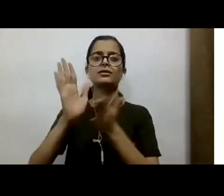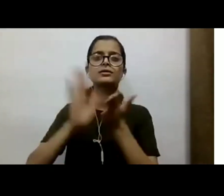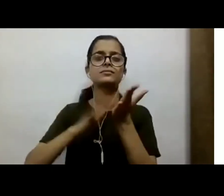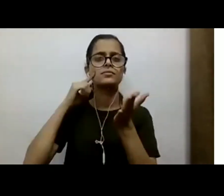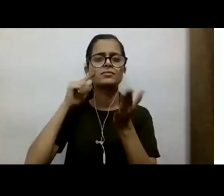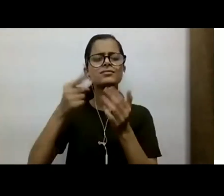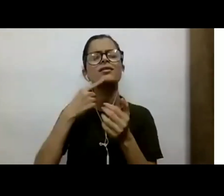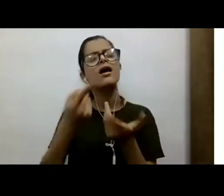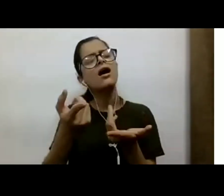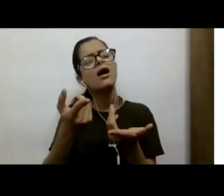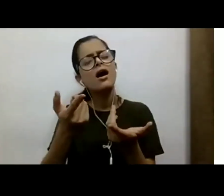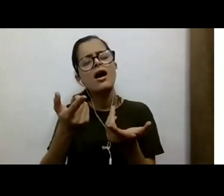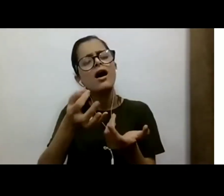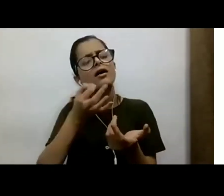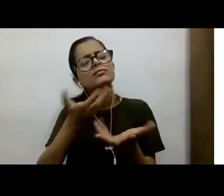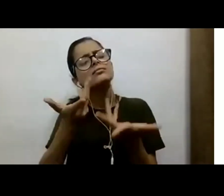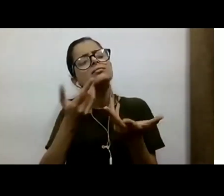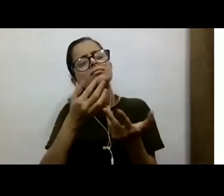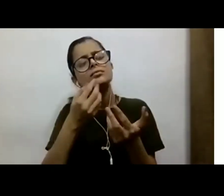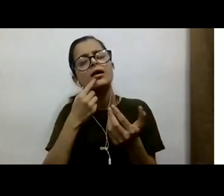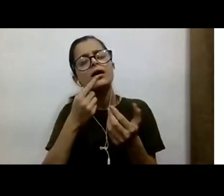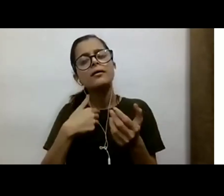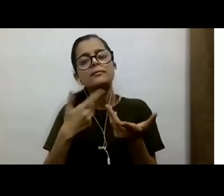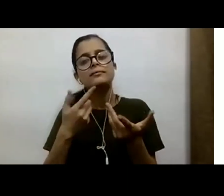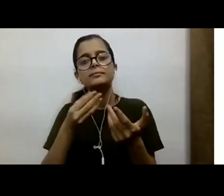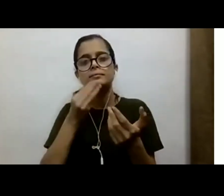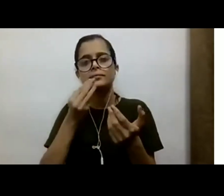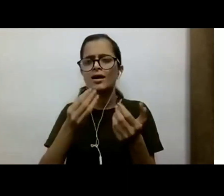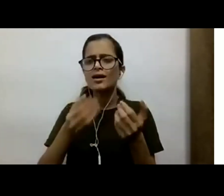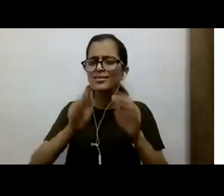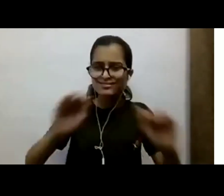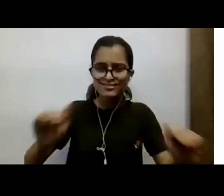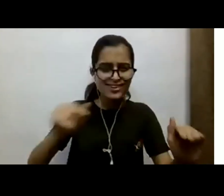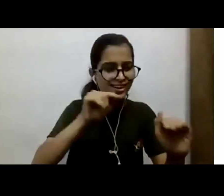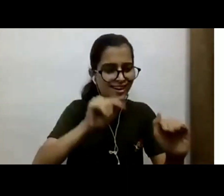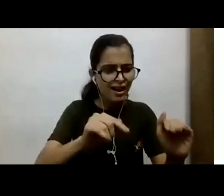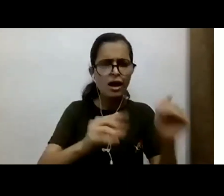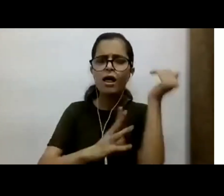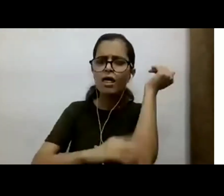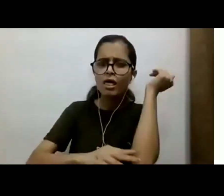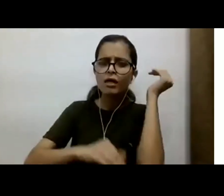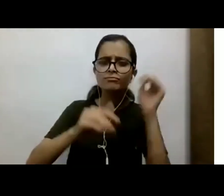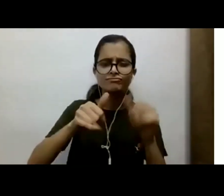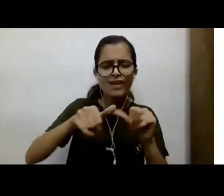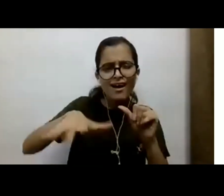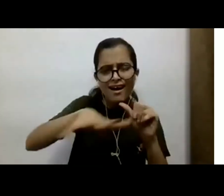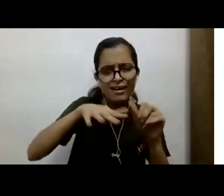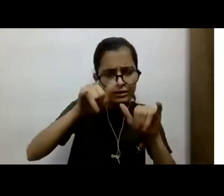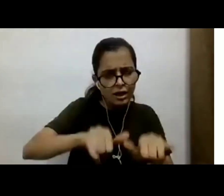Joshi, what is the difference between your child and the child in the slum? A child is a child. Where is the gap?